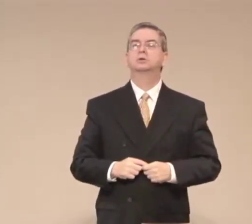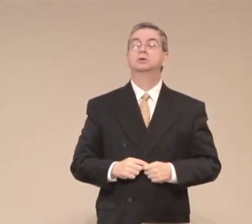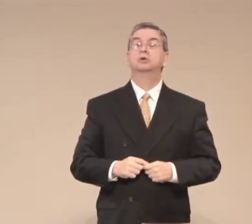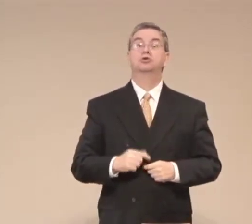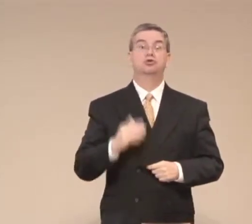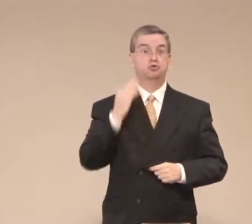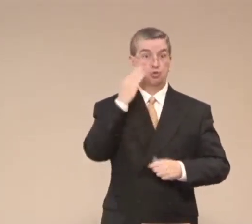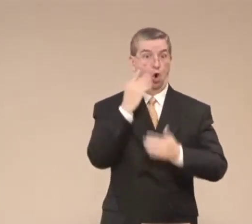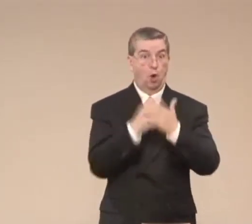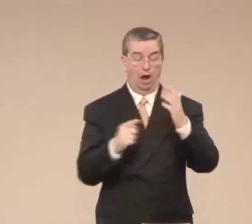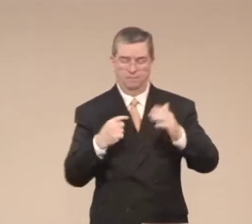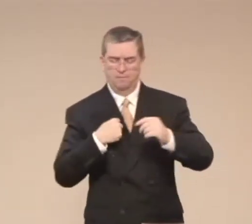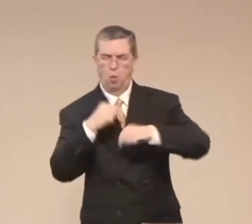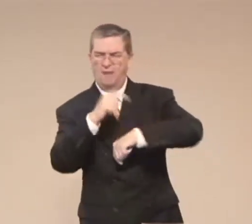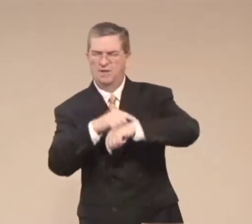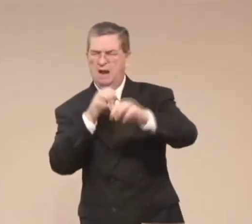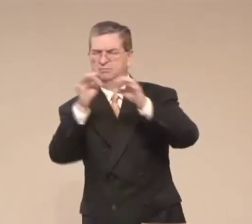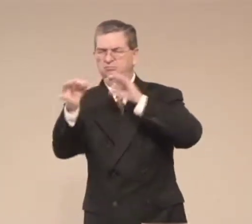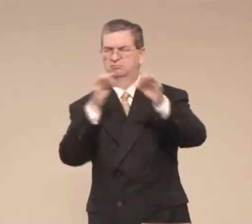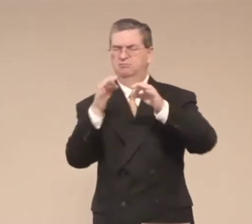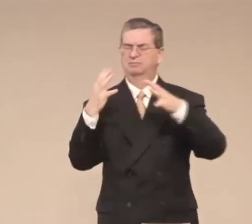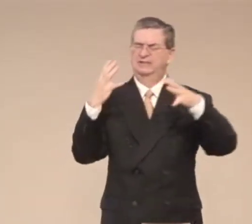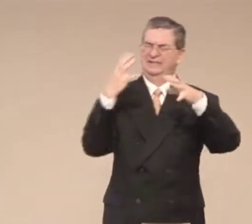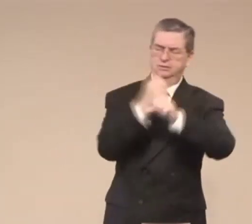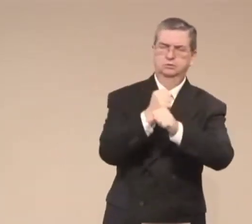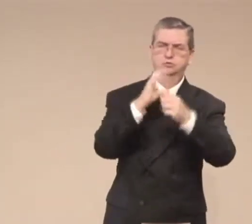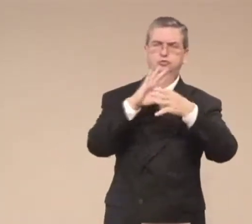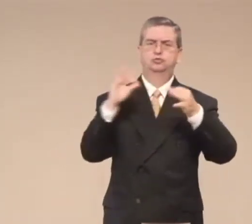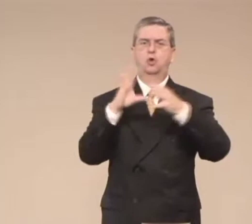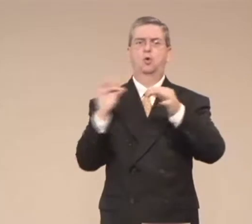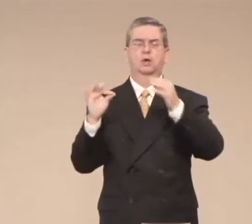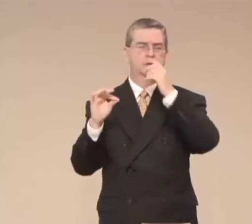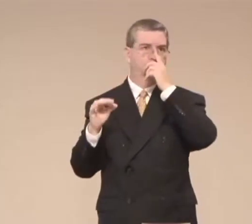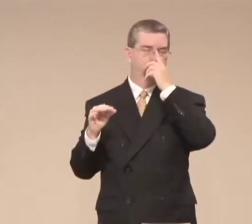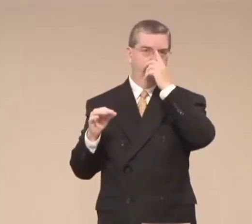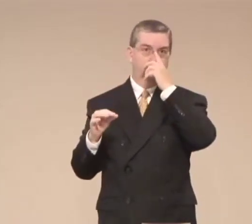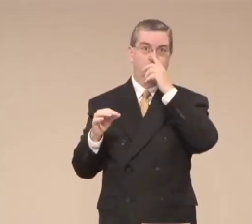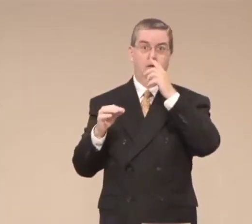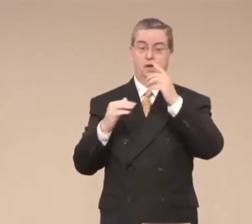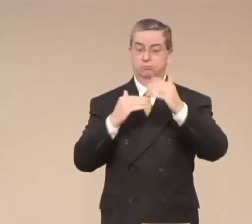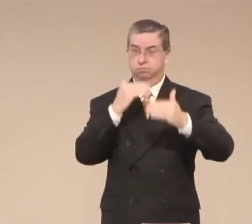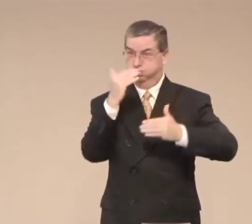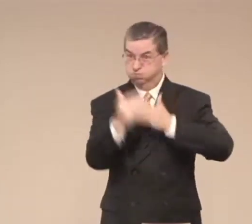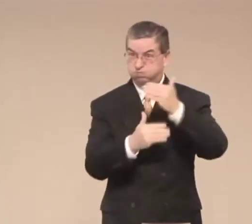And God, when that happens sometimes, will allow us to tell them to person.